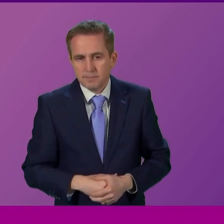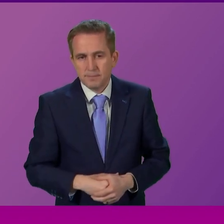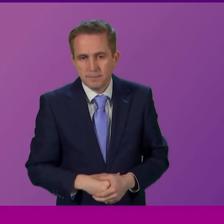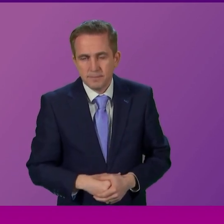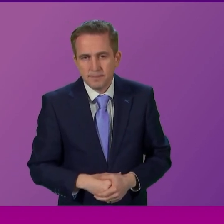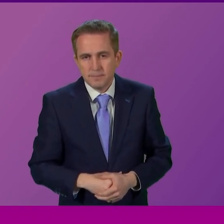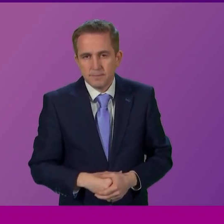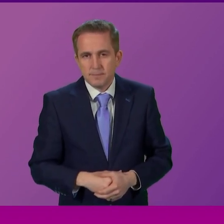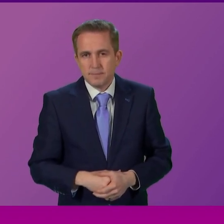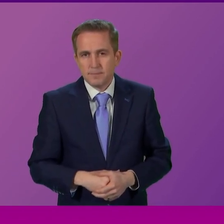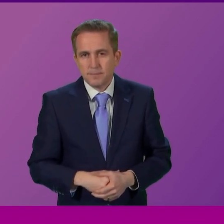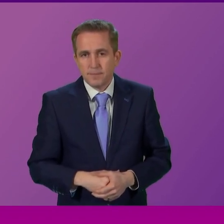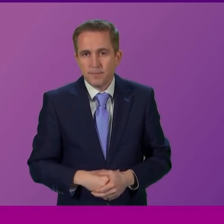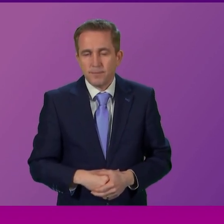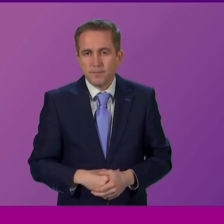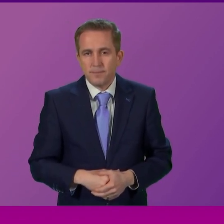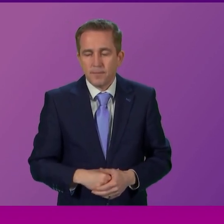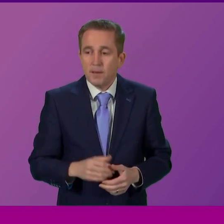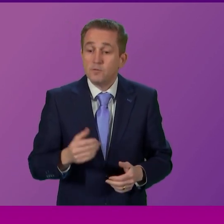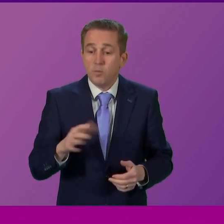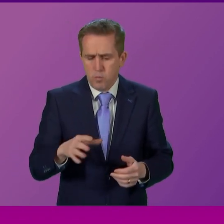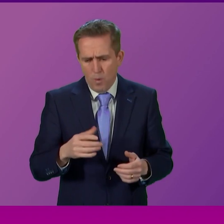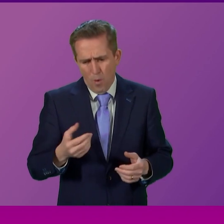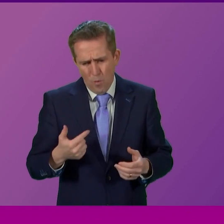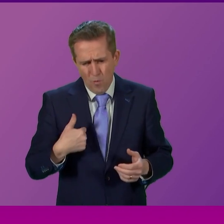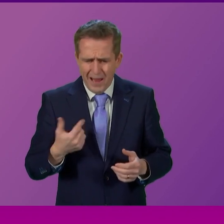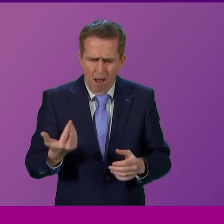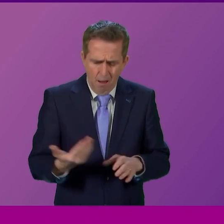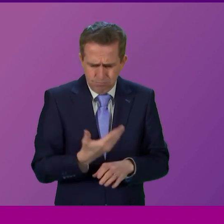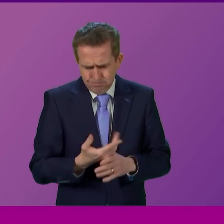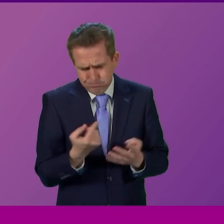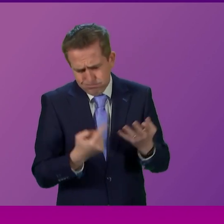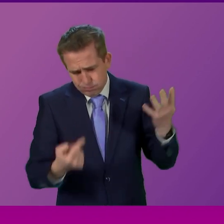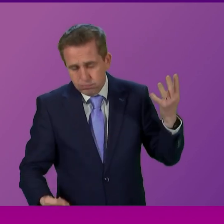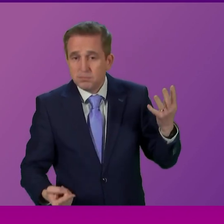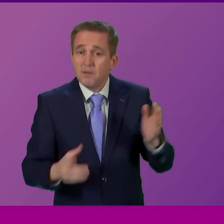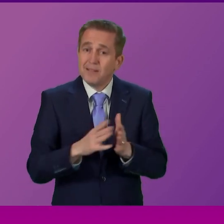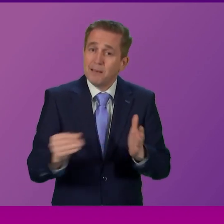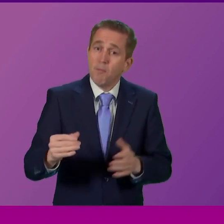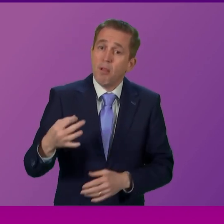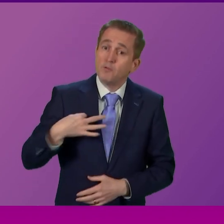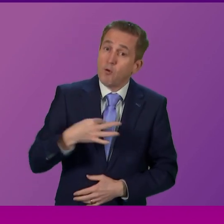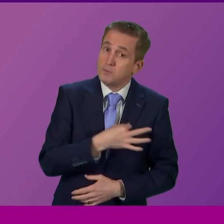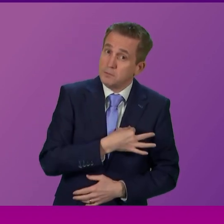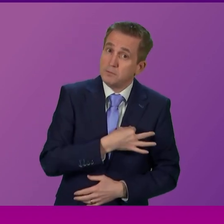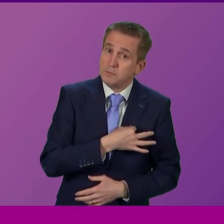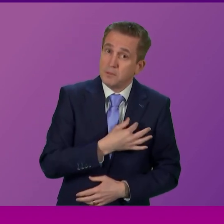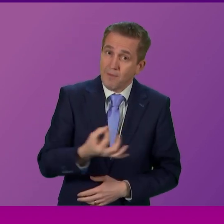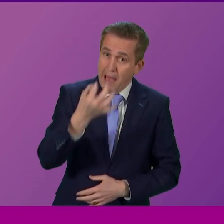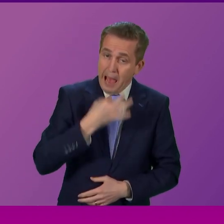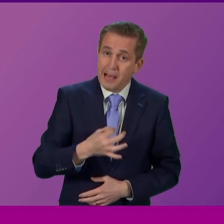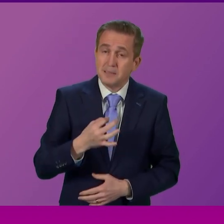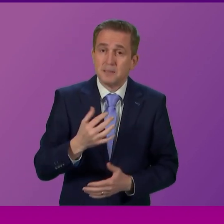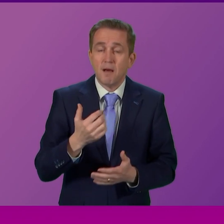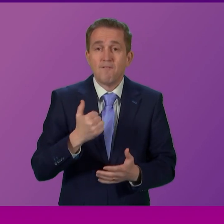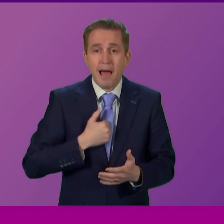what I would say in terms of the actions we're taking well one of the actions we're taking that doctors have asked us about is the reintroduction of a rec scheme